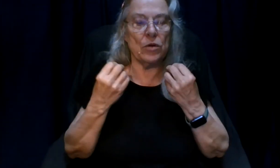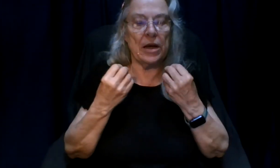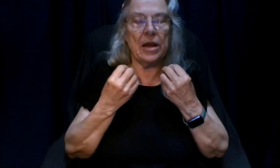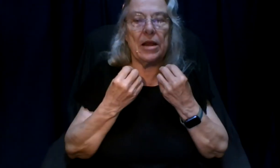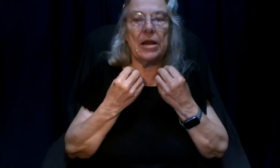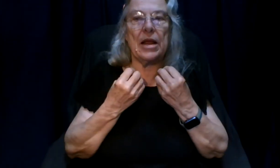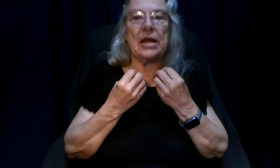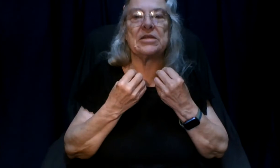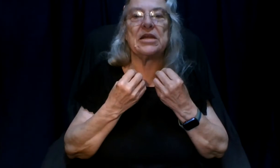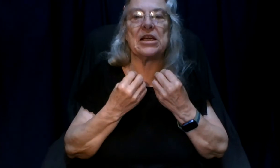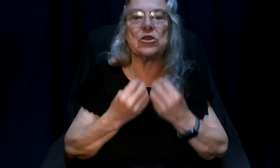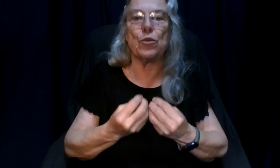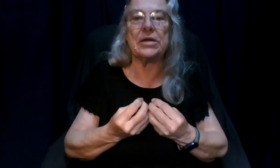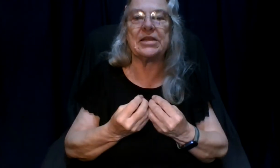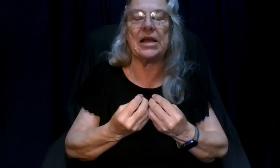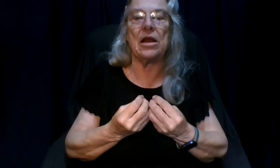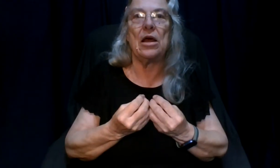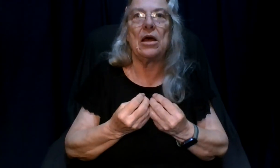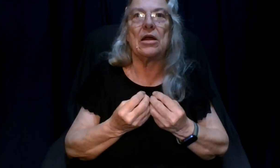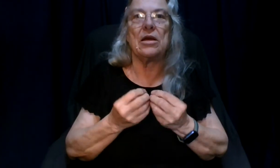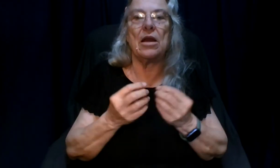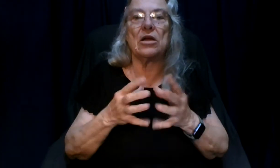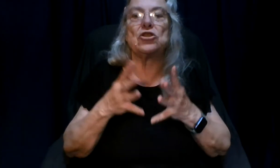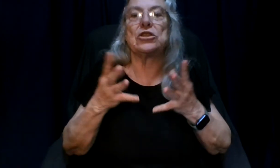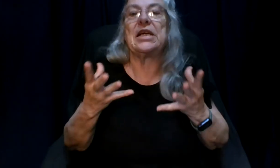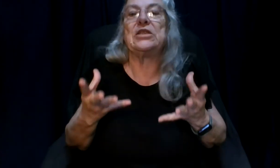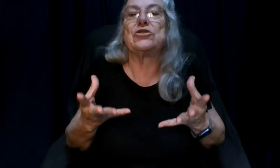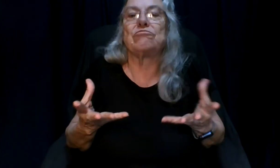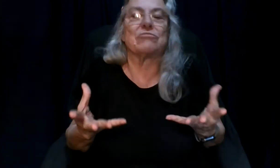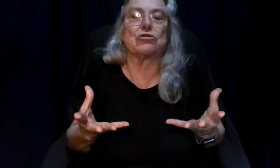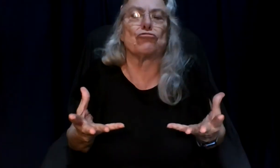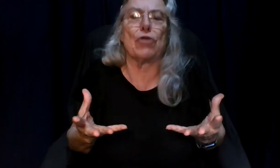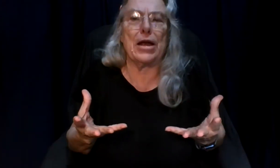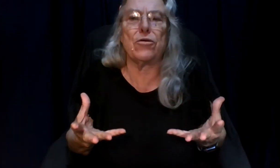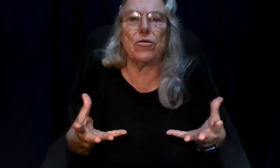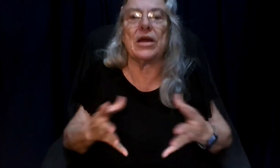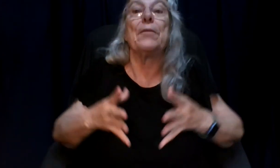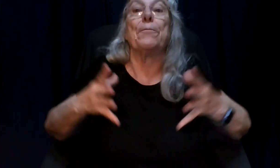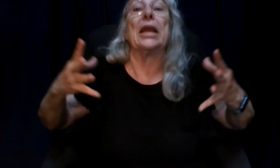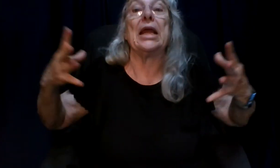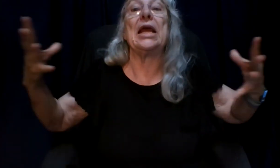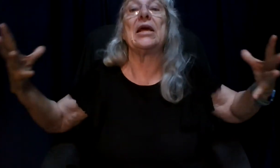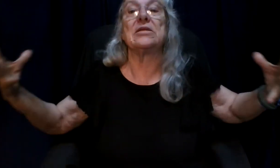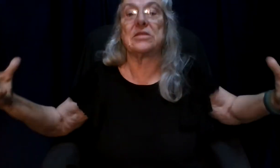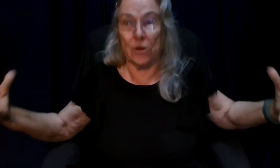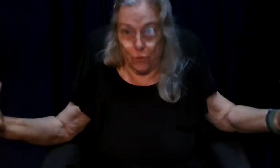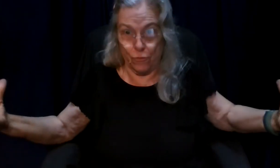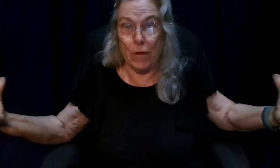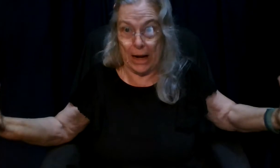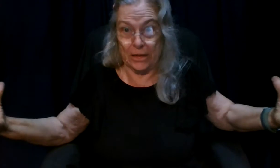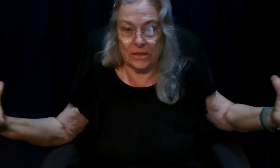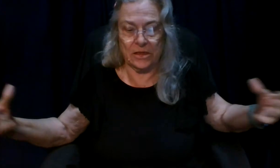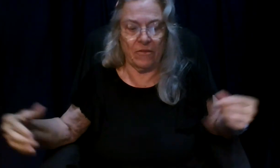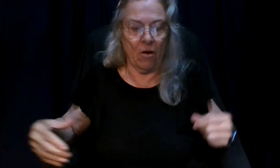is expressing not just he's great good but he is the greatest of all